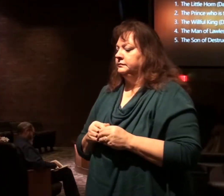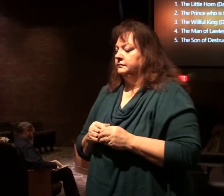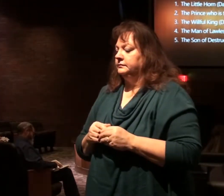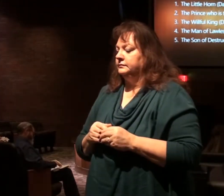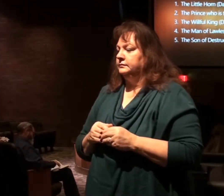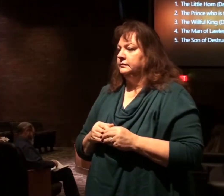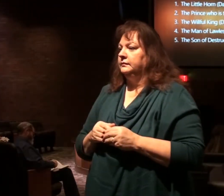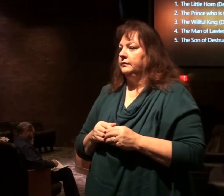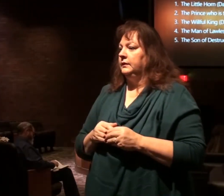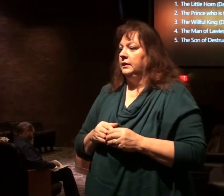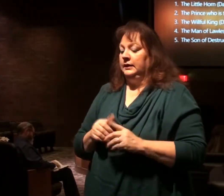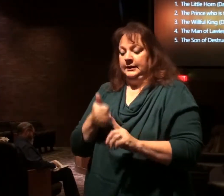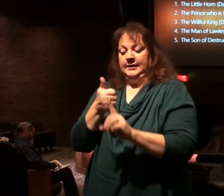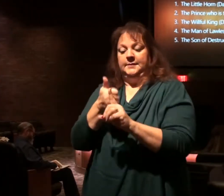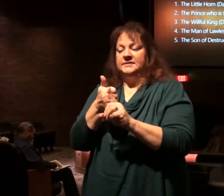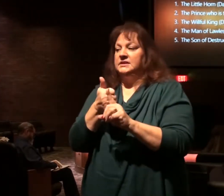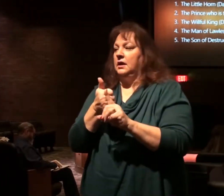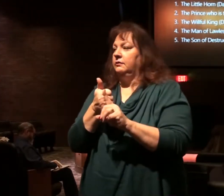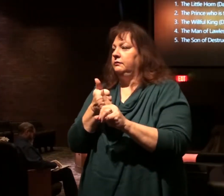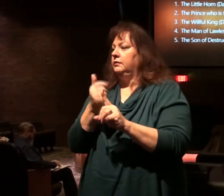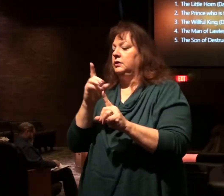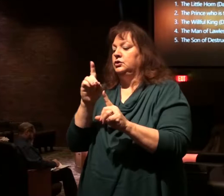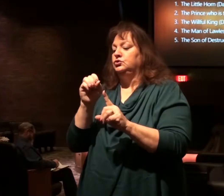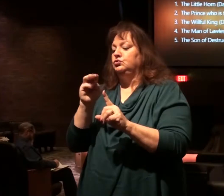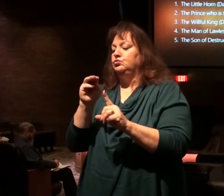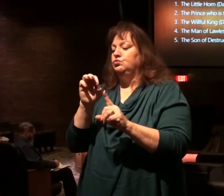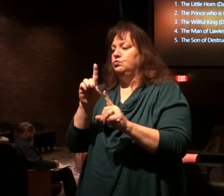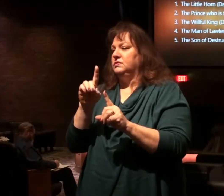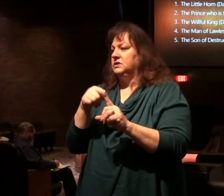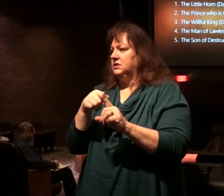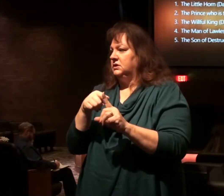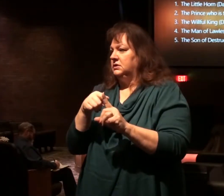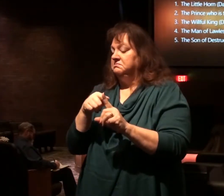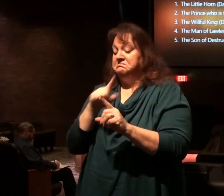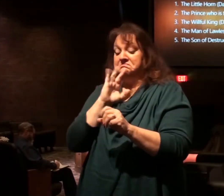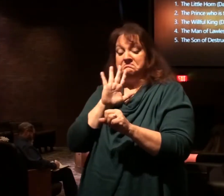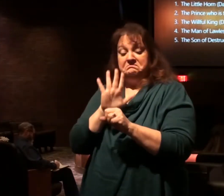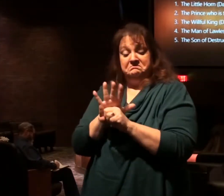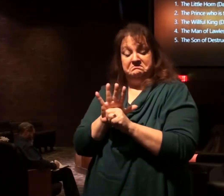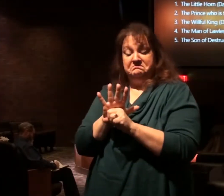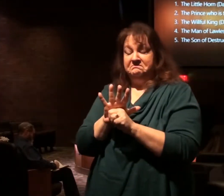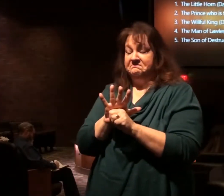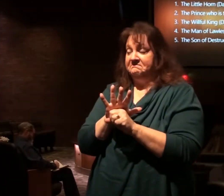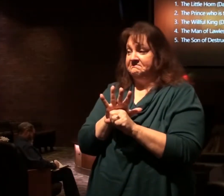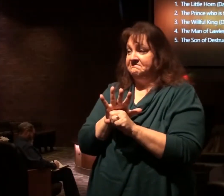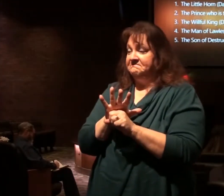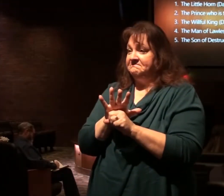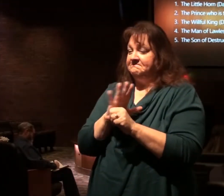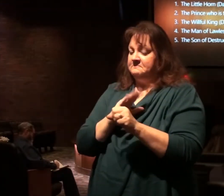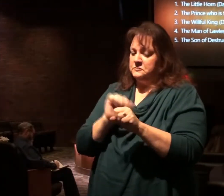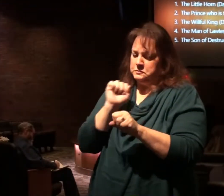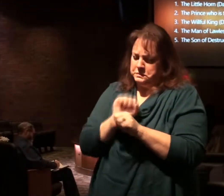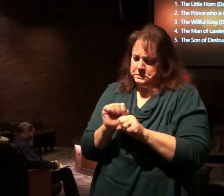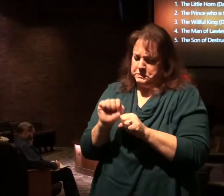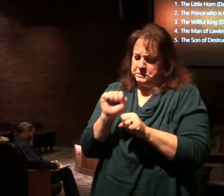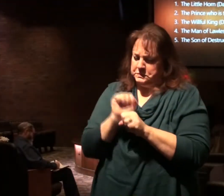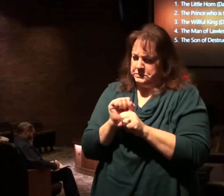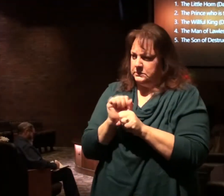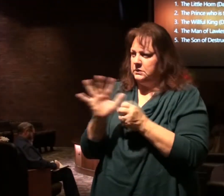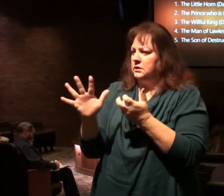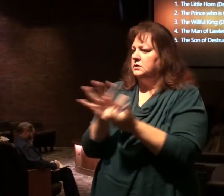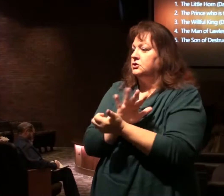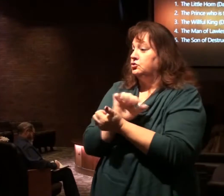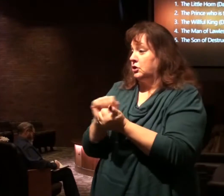He's duped himself to destruction. He's committed to a ministry of destruction. destruction.